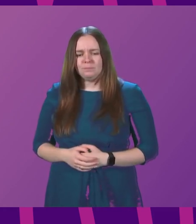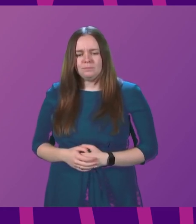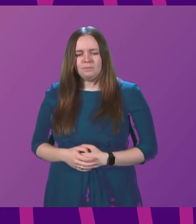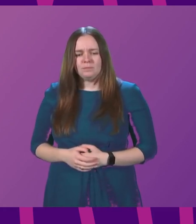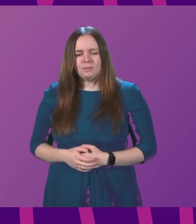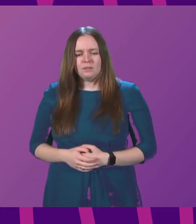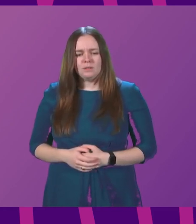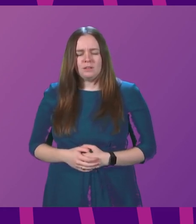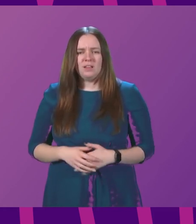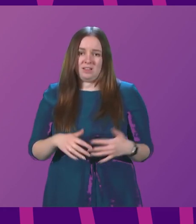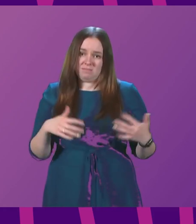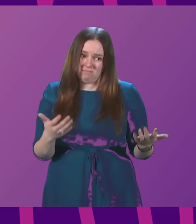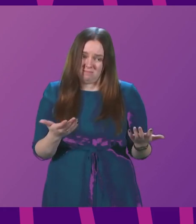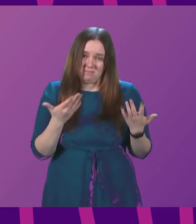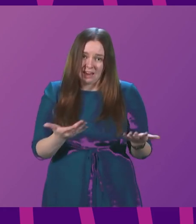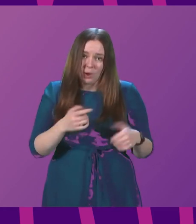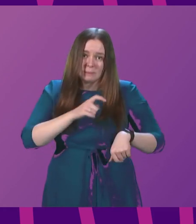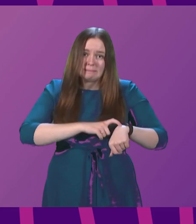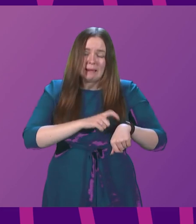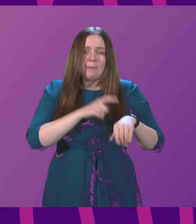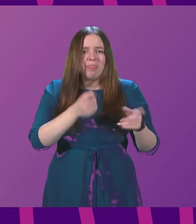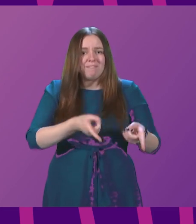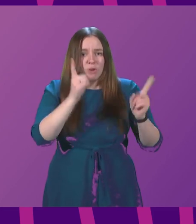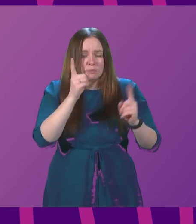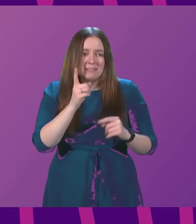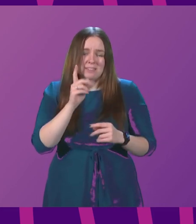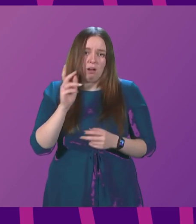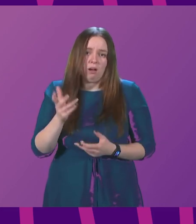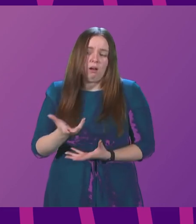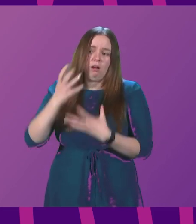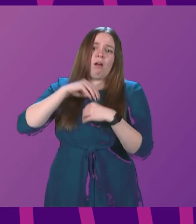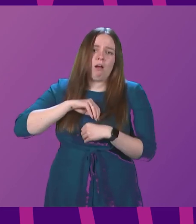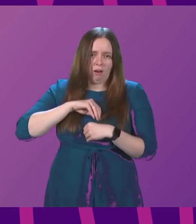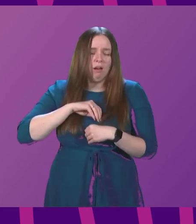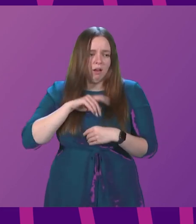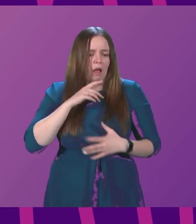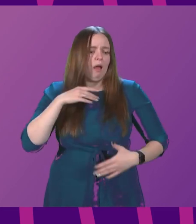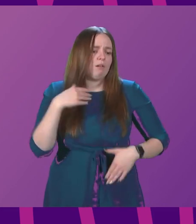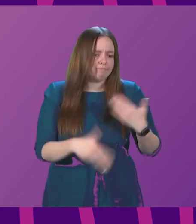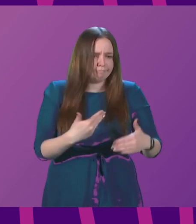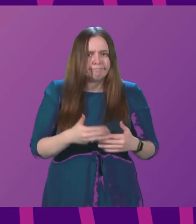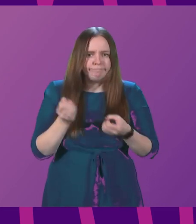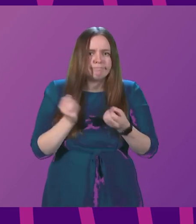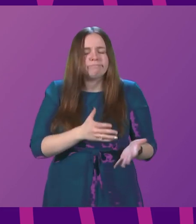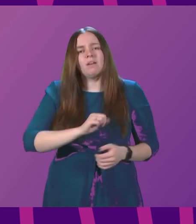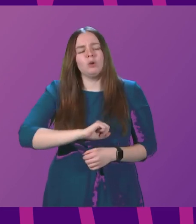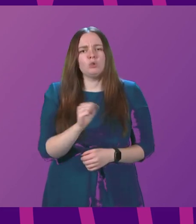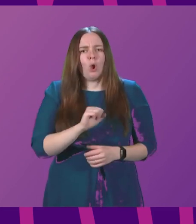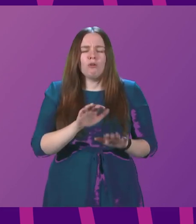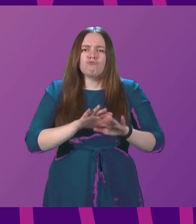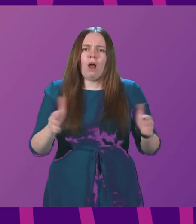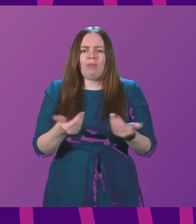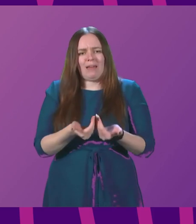Isn't it about time that the First Minister listened and got on with delivering for Scotland instead of dividing